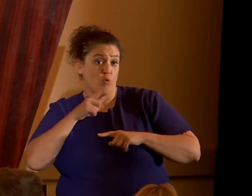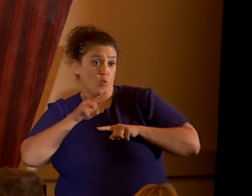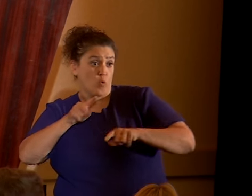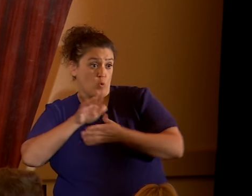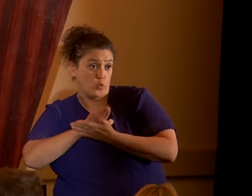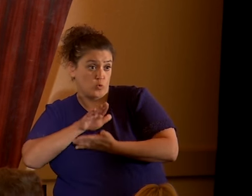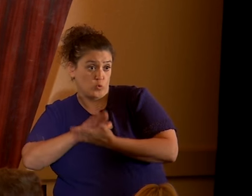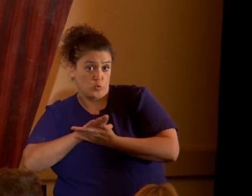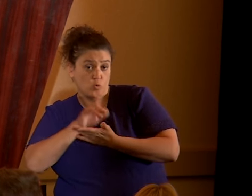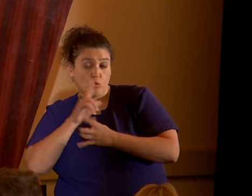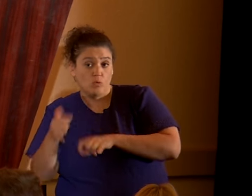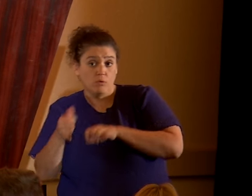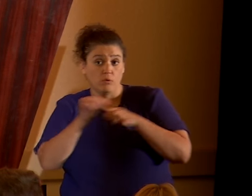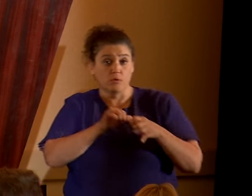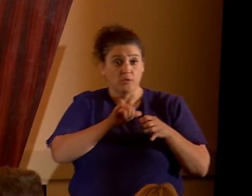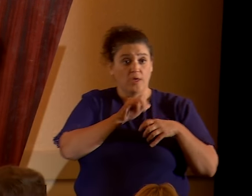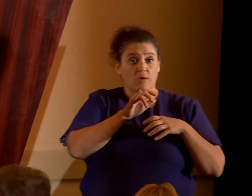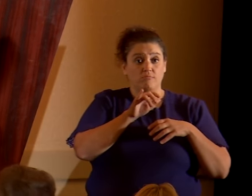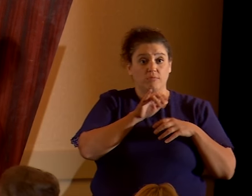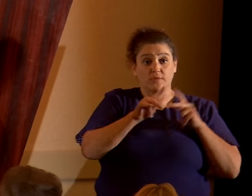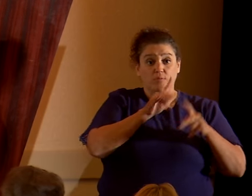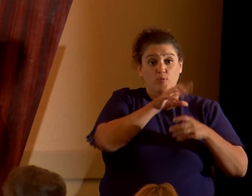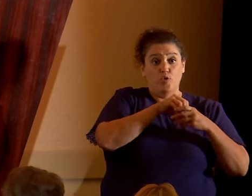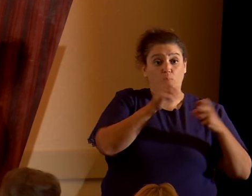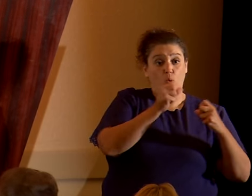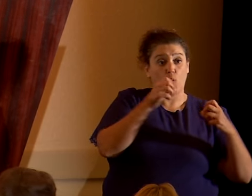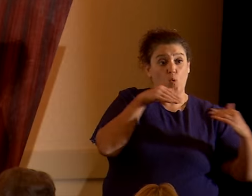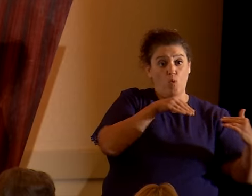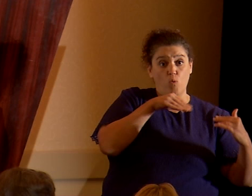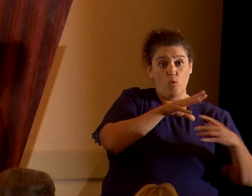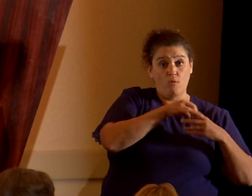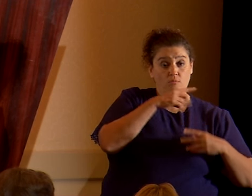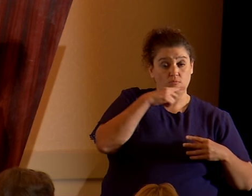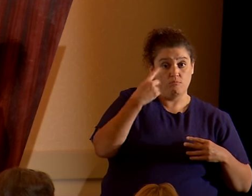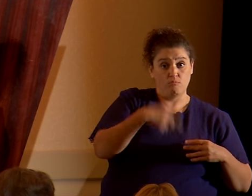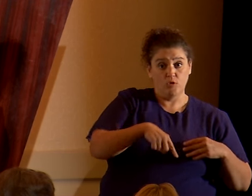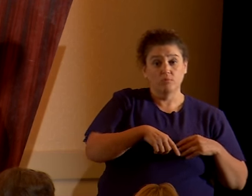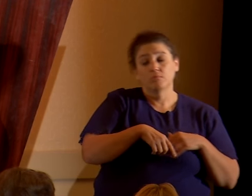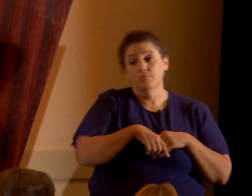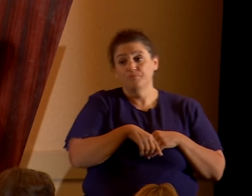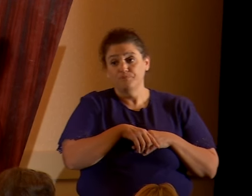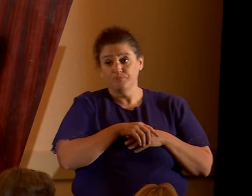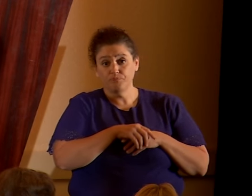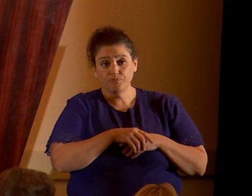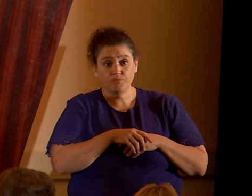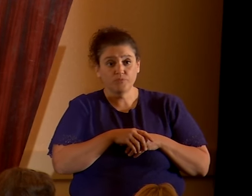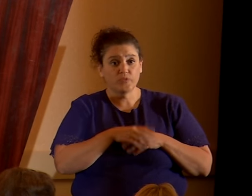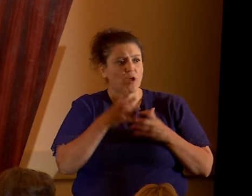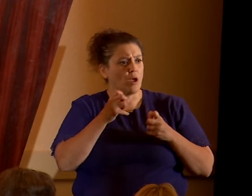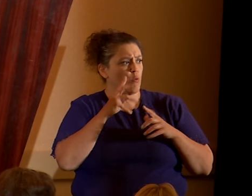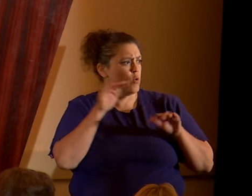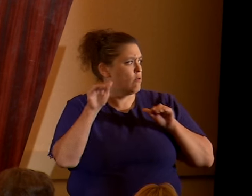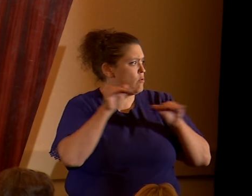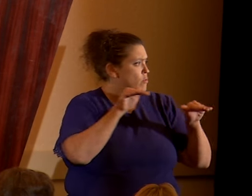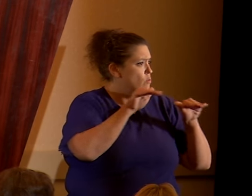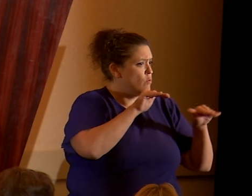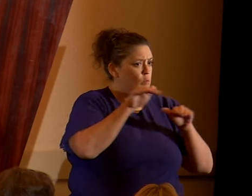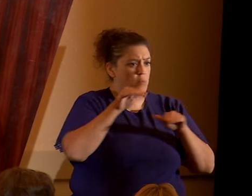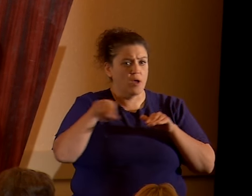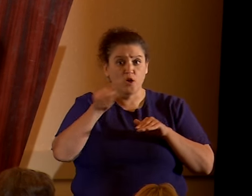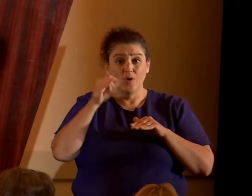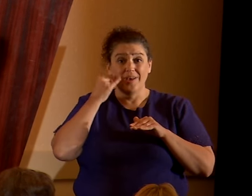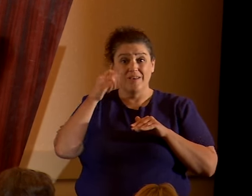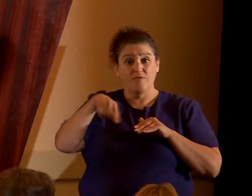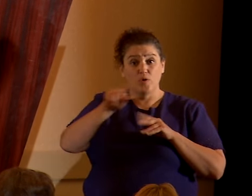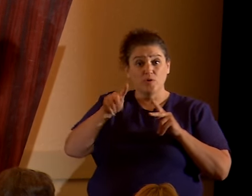Malala Yousafzai. I want to imagine, ladies and gentlemen, brothers and sisters, fellow heathens, if these people who hold the